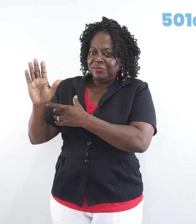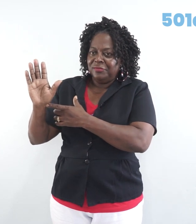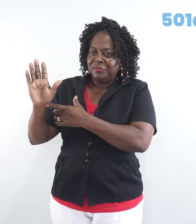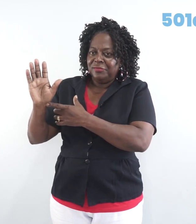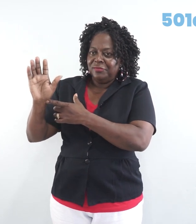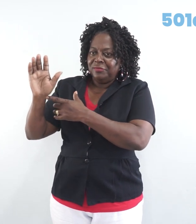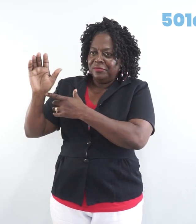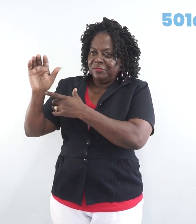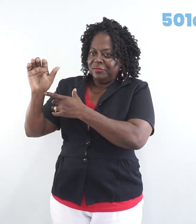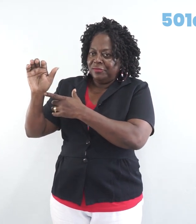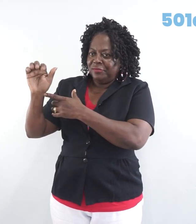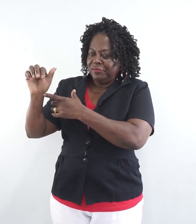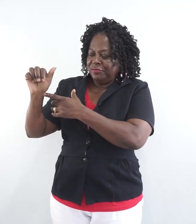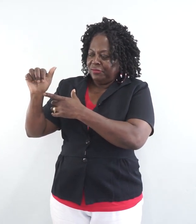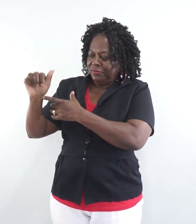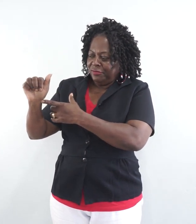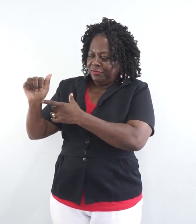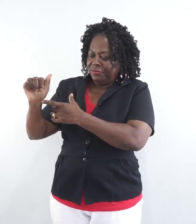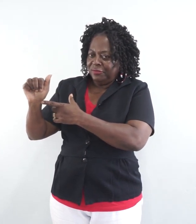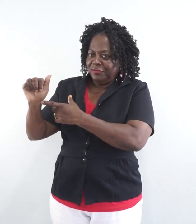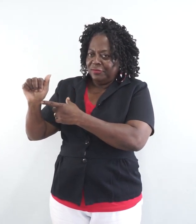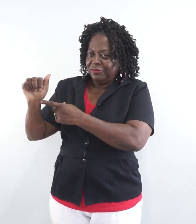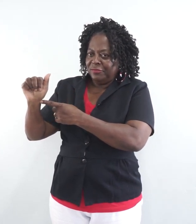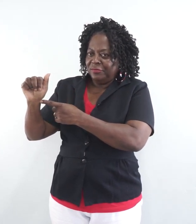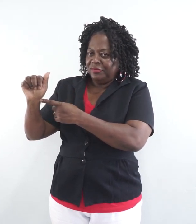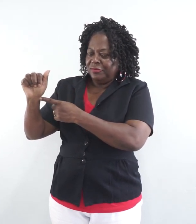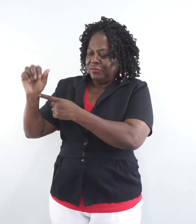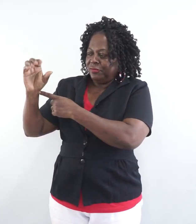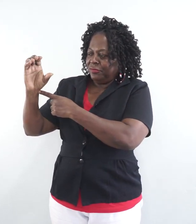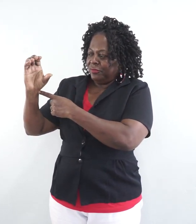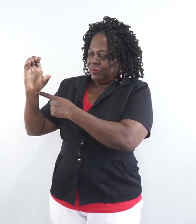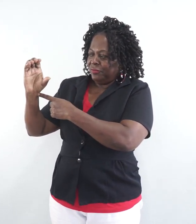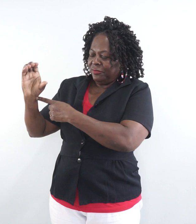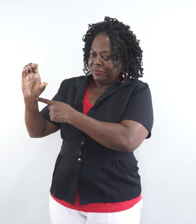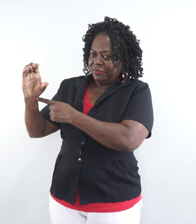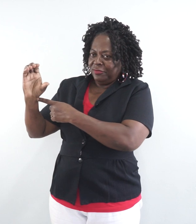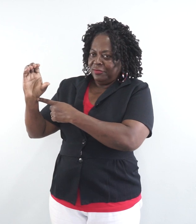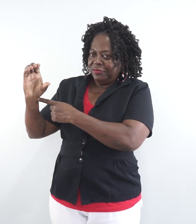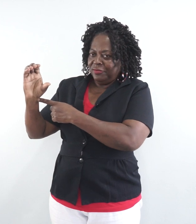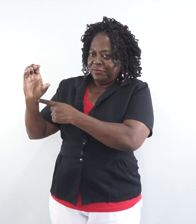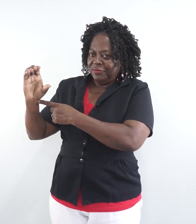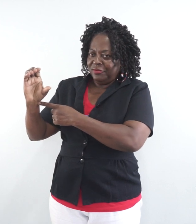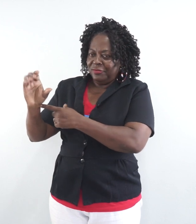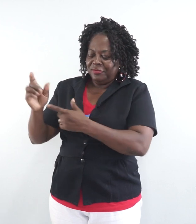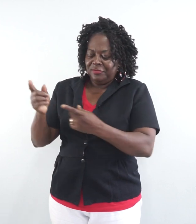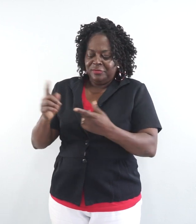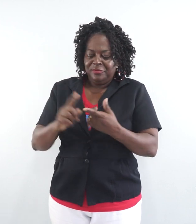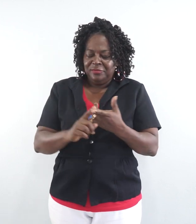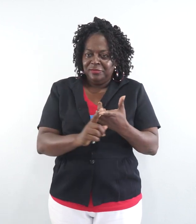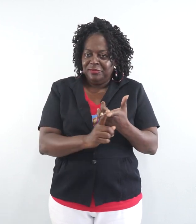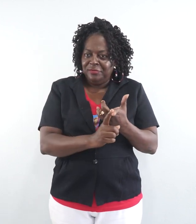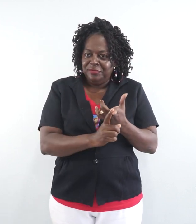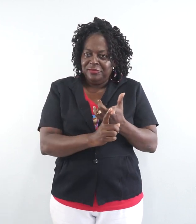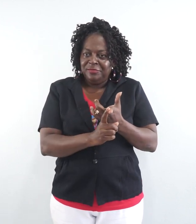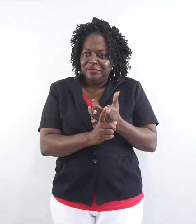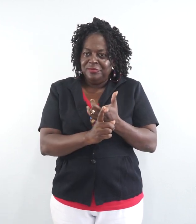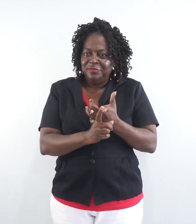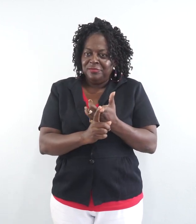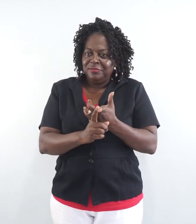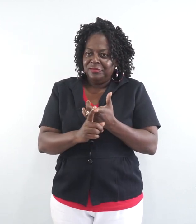the shape of letter A or letter C. Two, palm